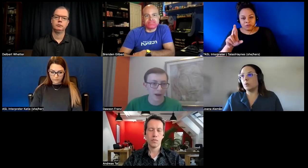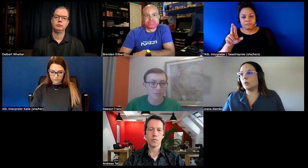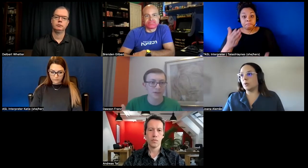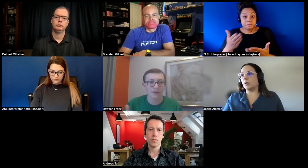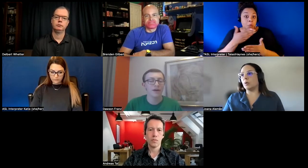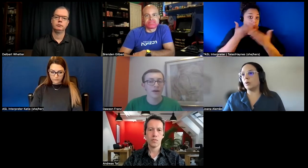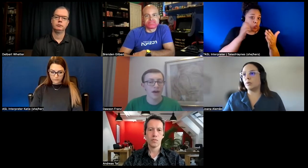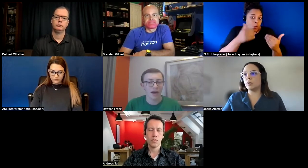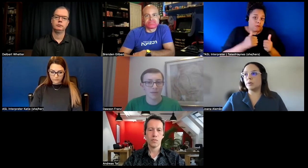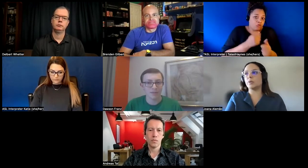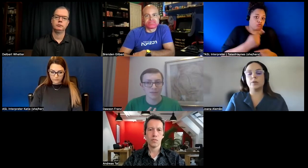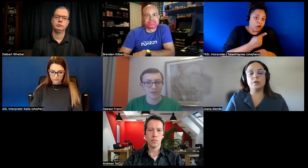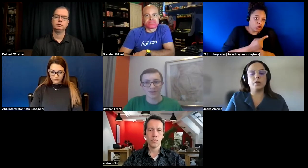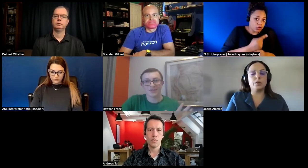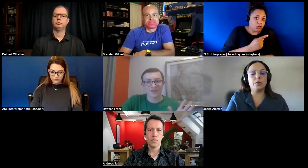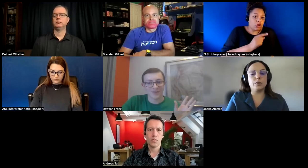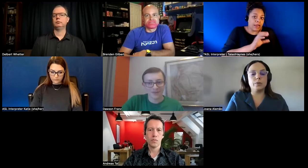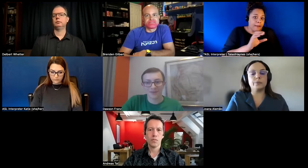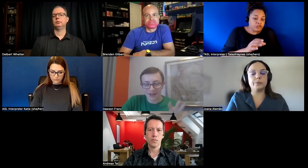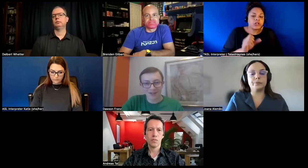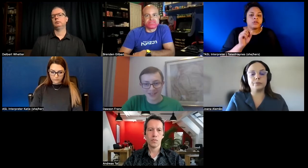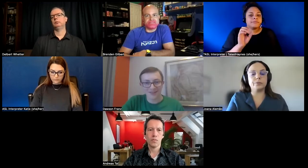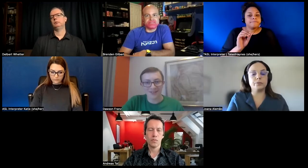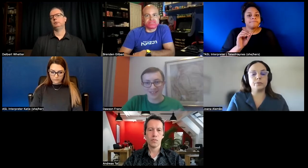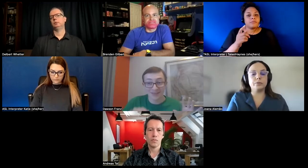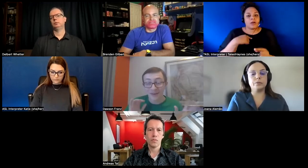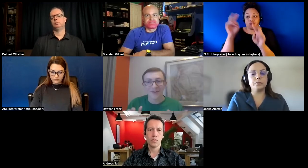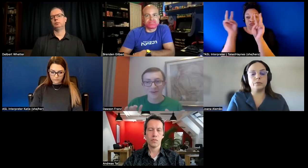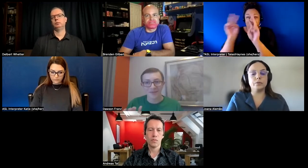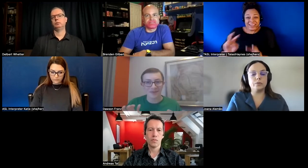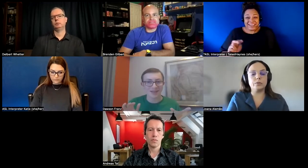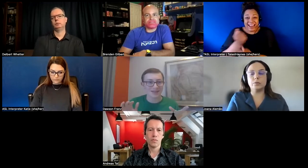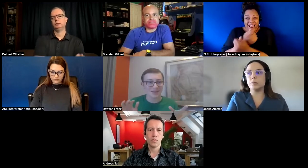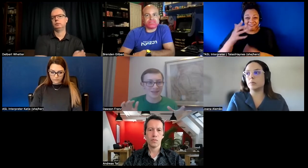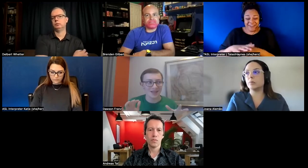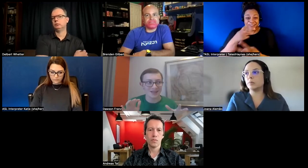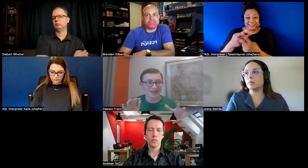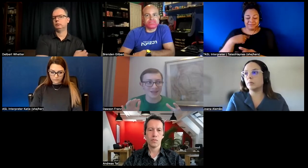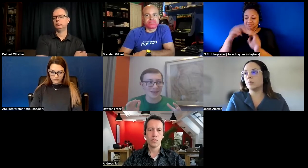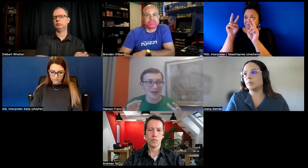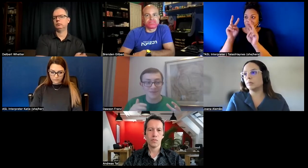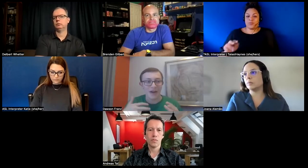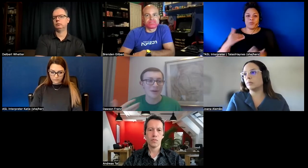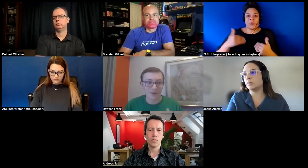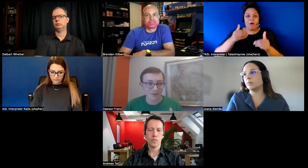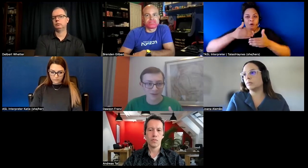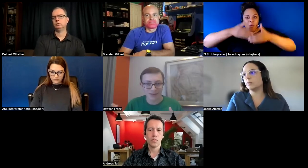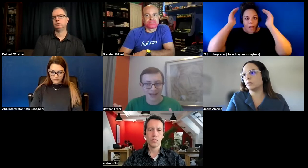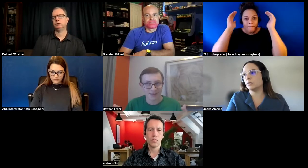captioning um so just from from reading all this stuff it's it's very overwhelming because it's a very new field i guess the